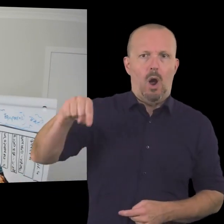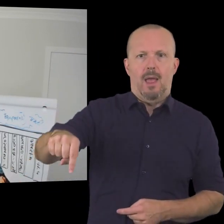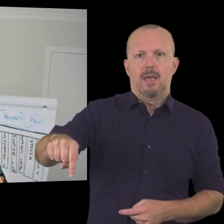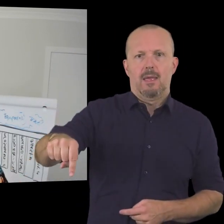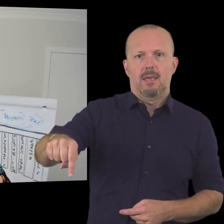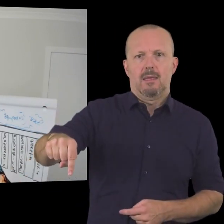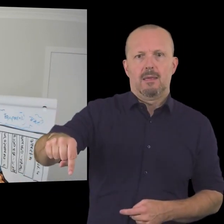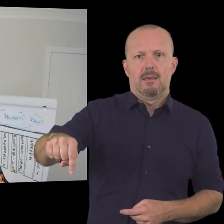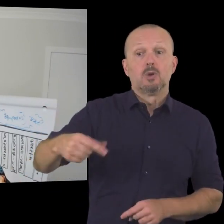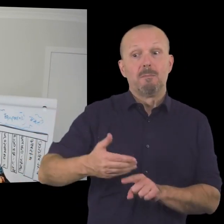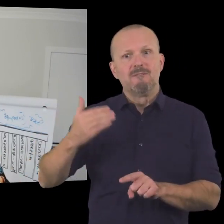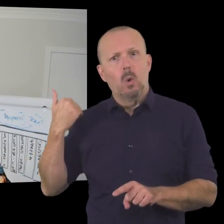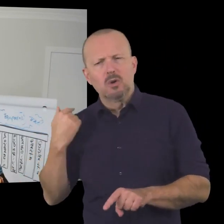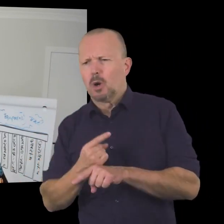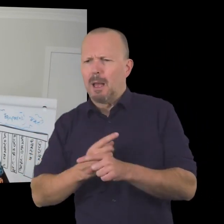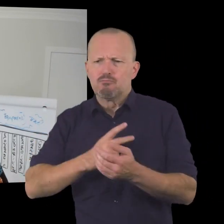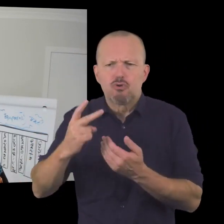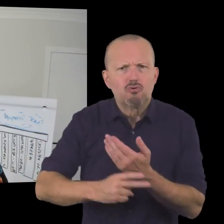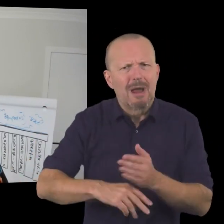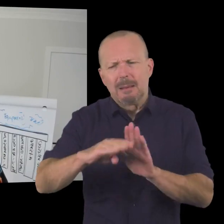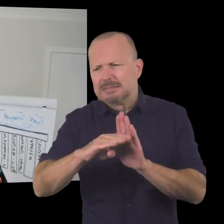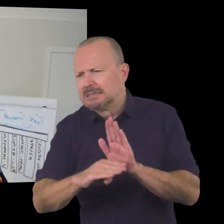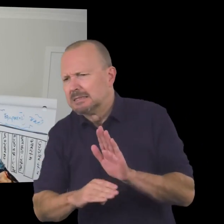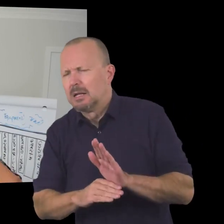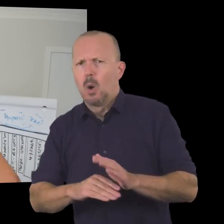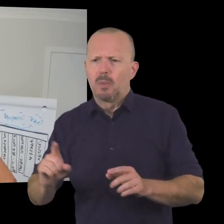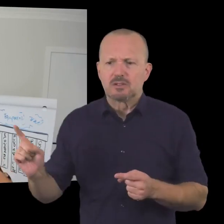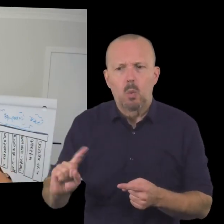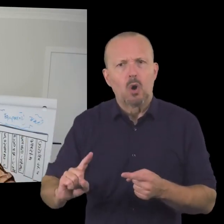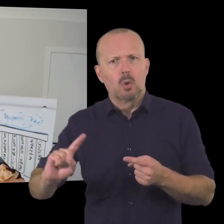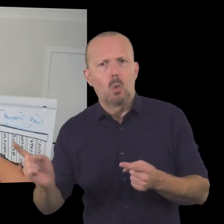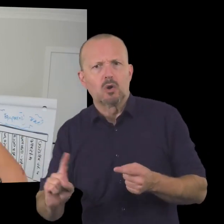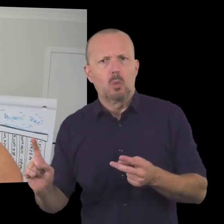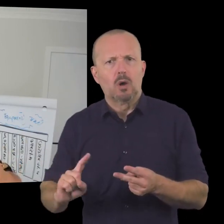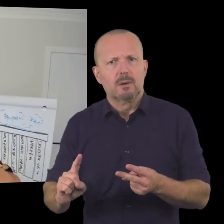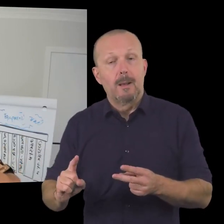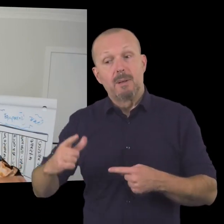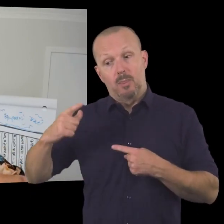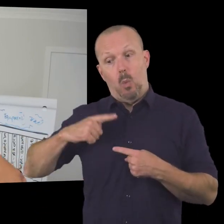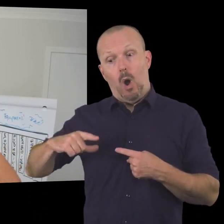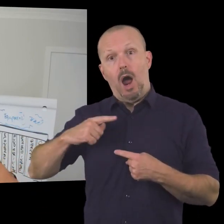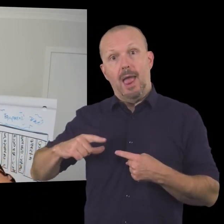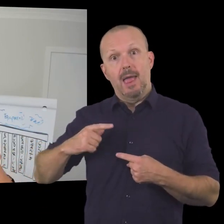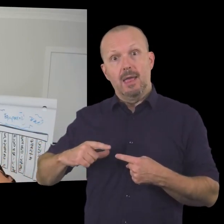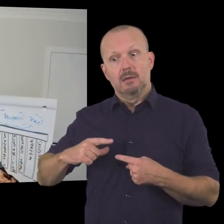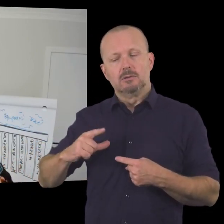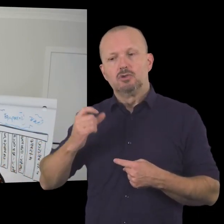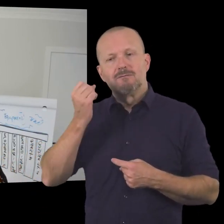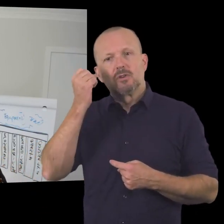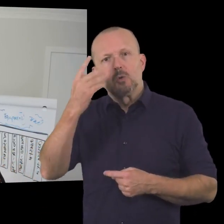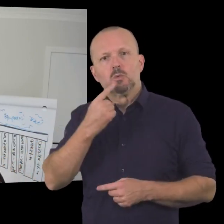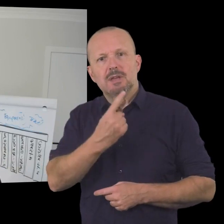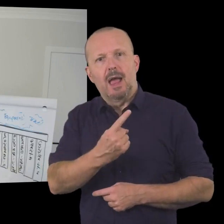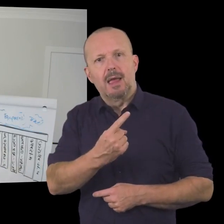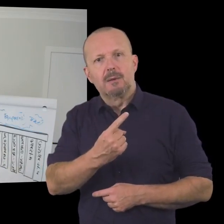why so she'd been talking to her what uh but she hadn't been able to articulate their why and their why wasn't articulated